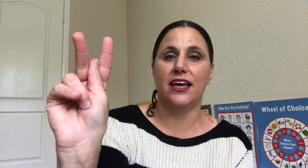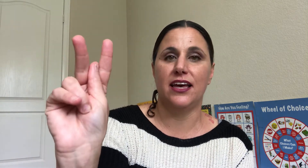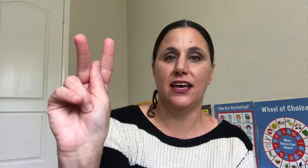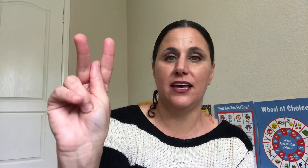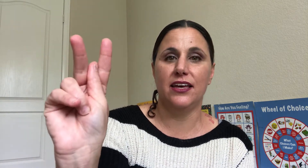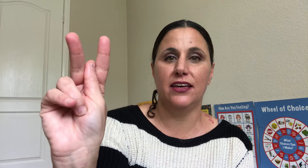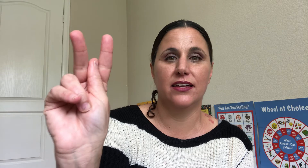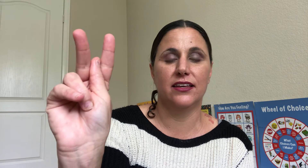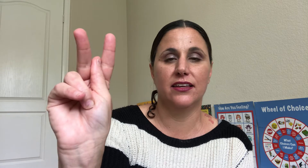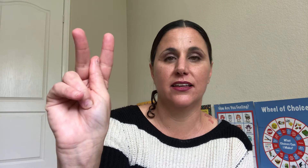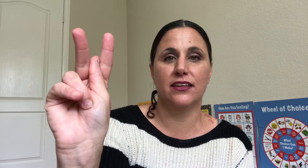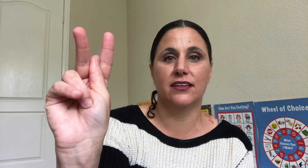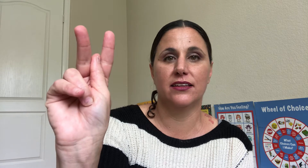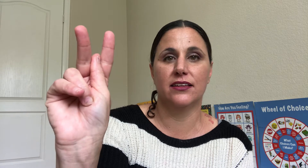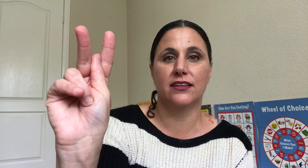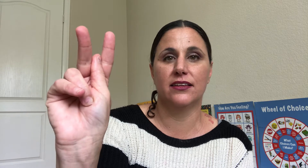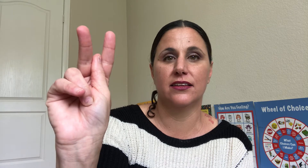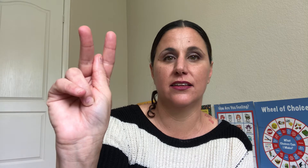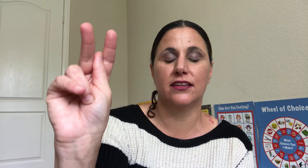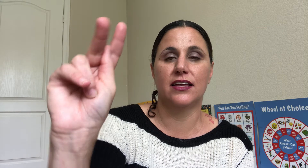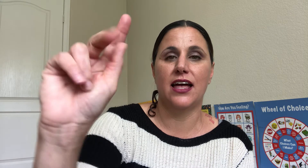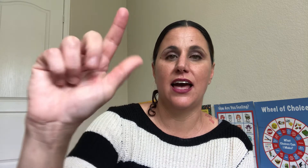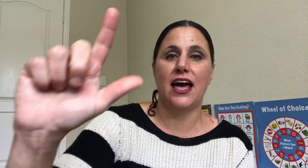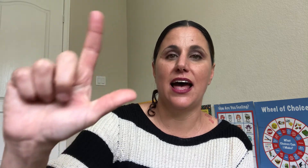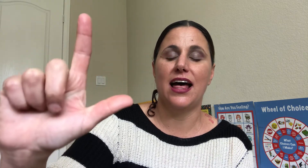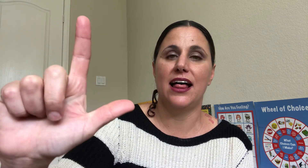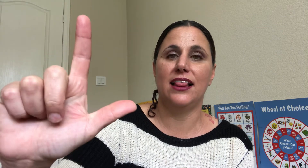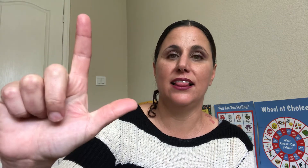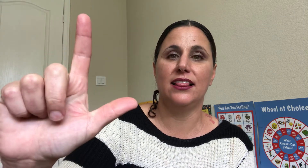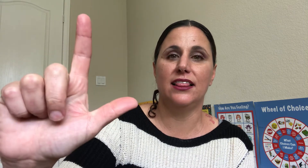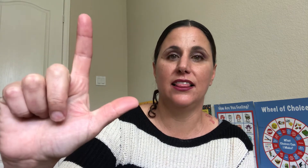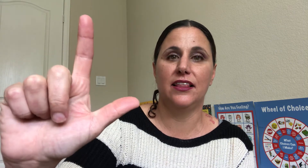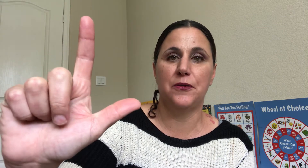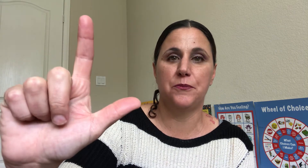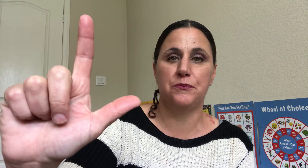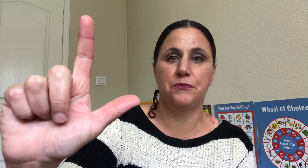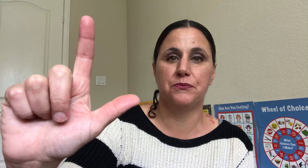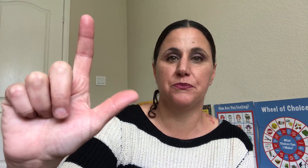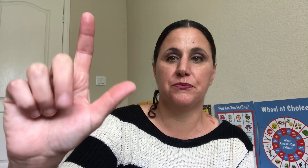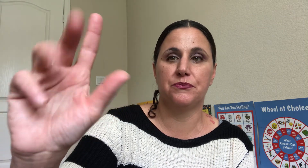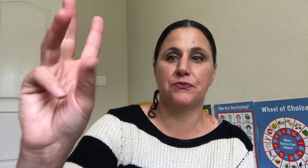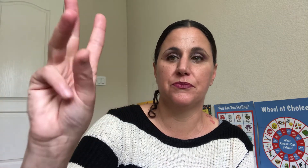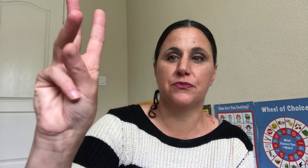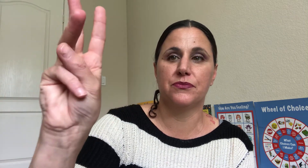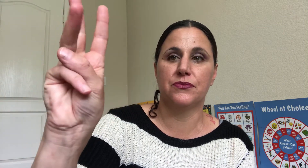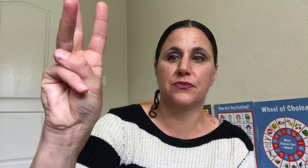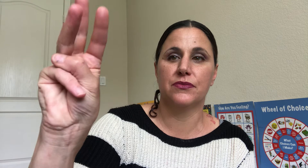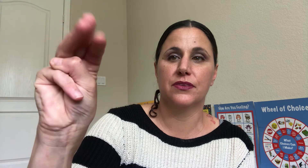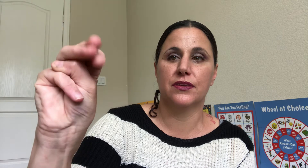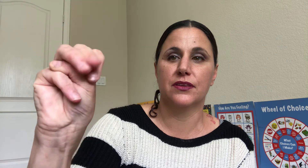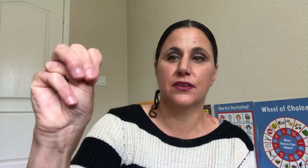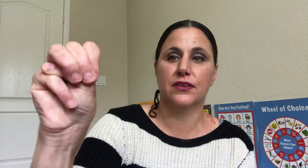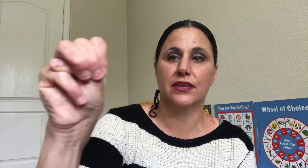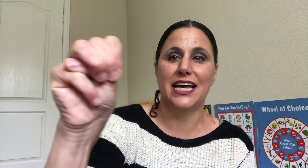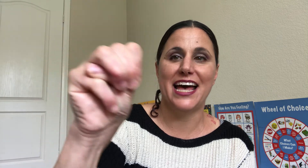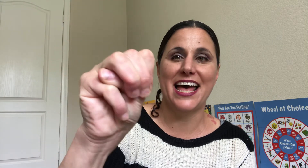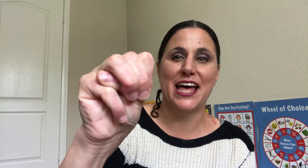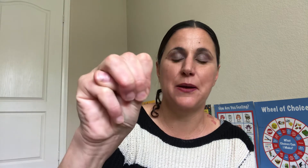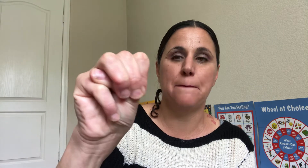L M